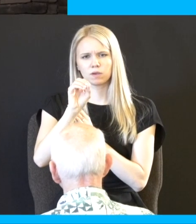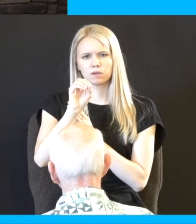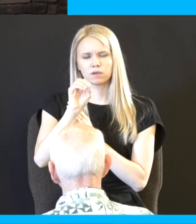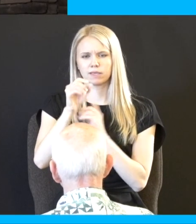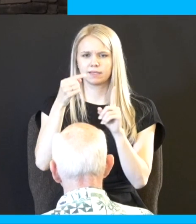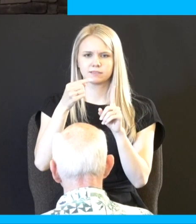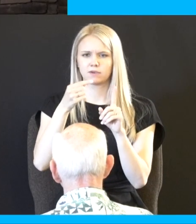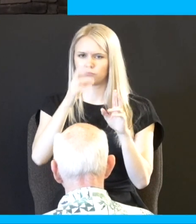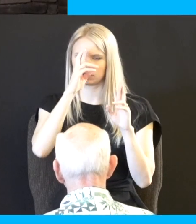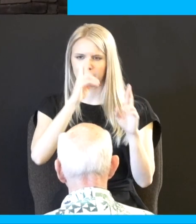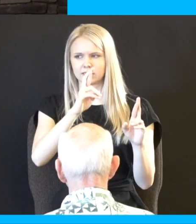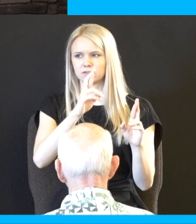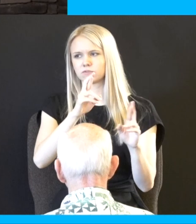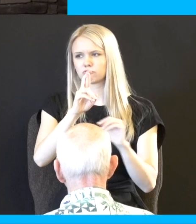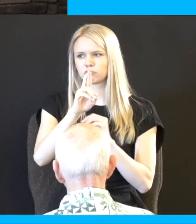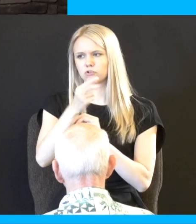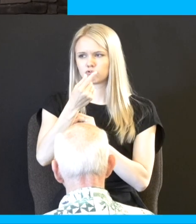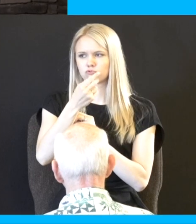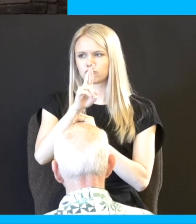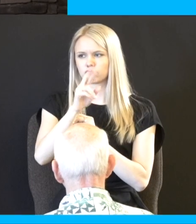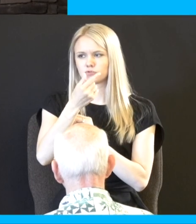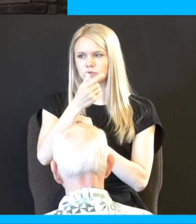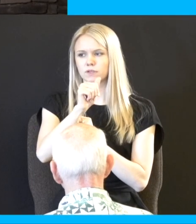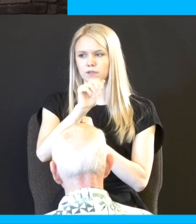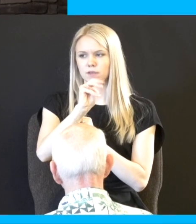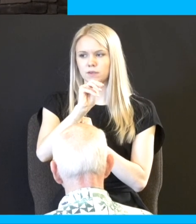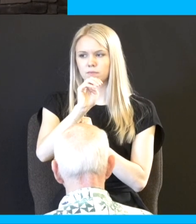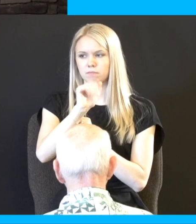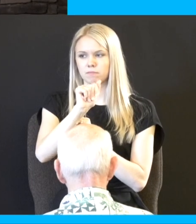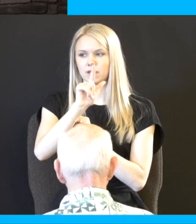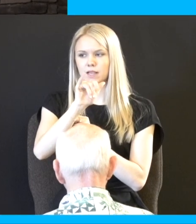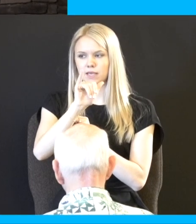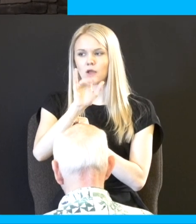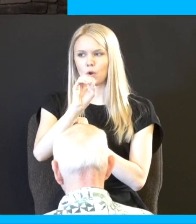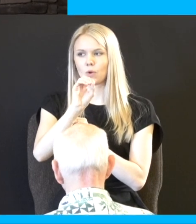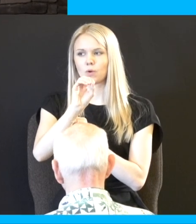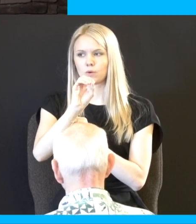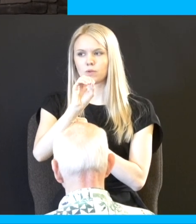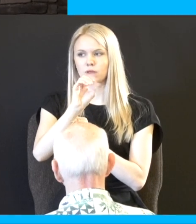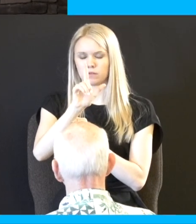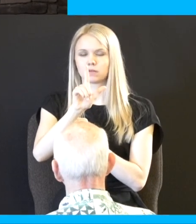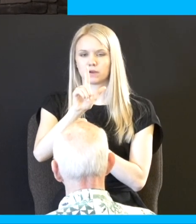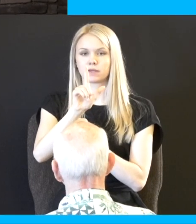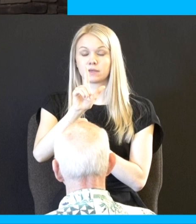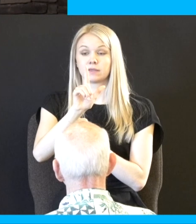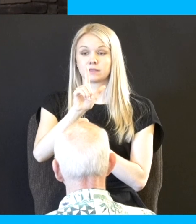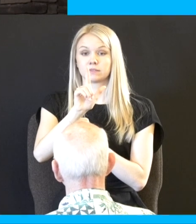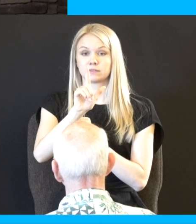stands up says guys slow down just look can you put him out for a minute let's have a little sidebar here he said listen take heed what you guys intend to do